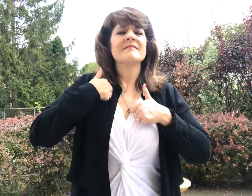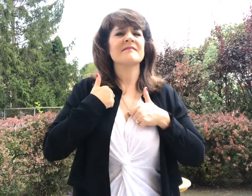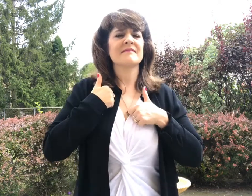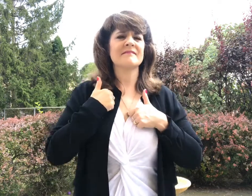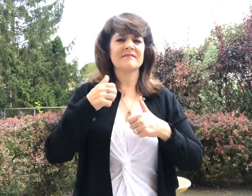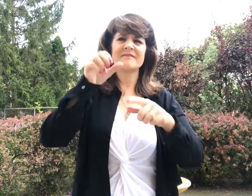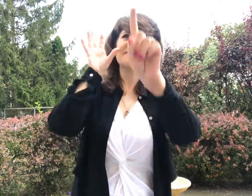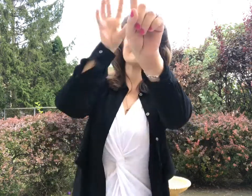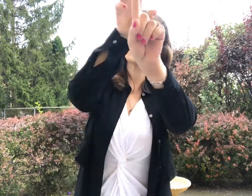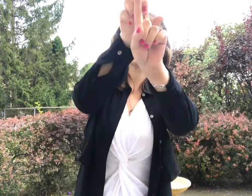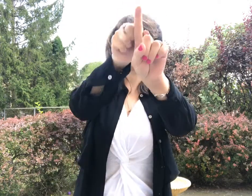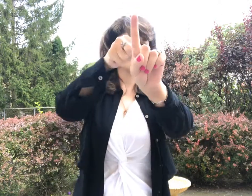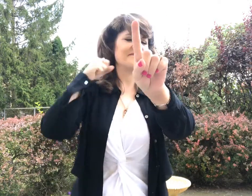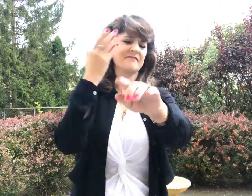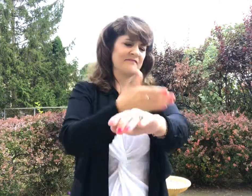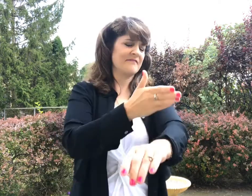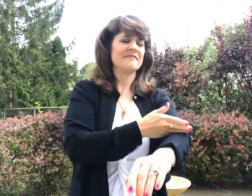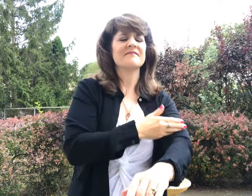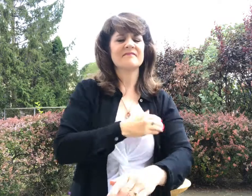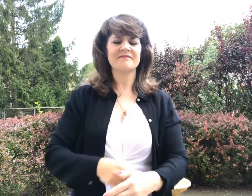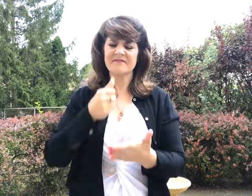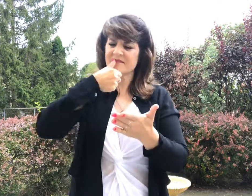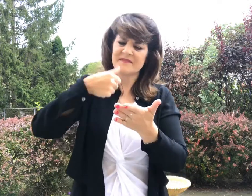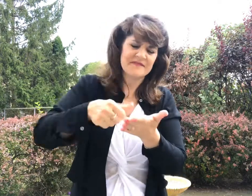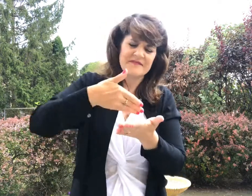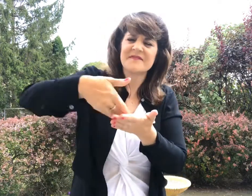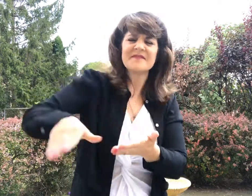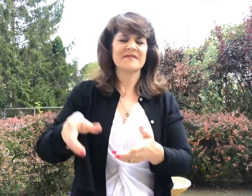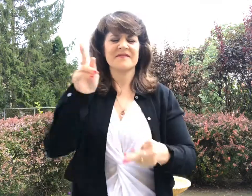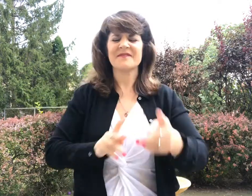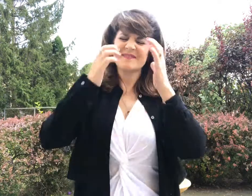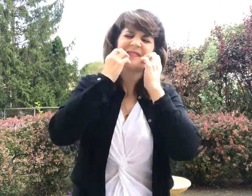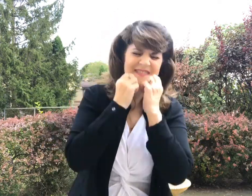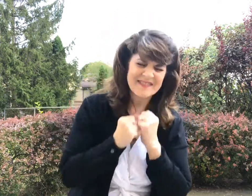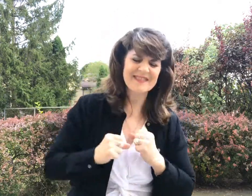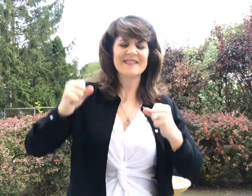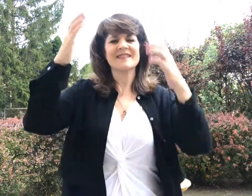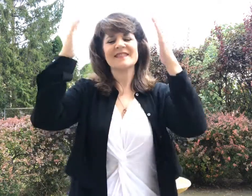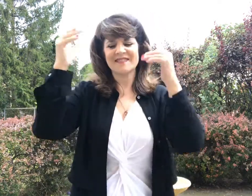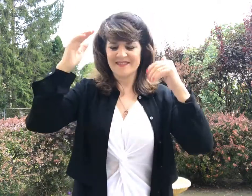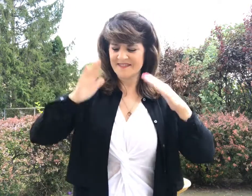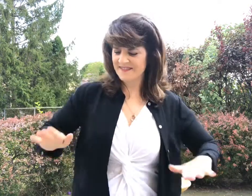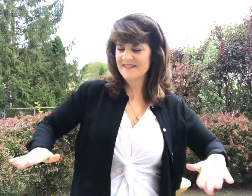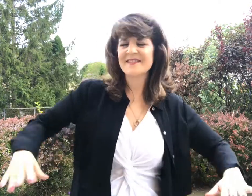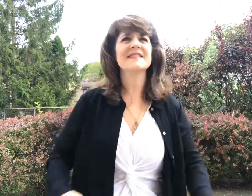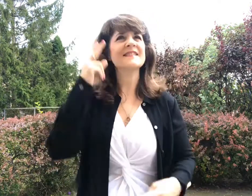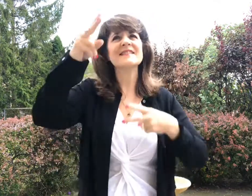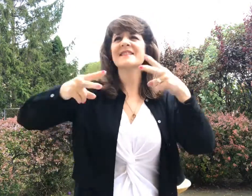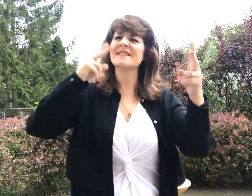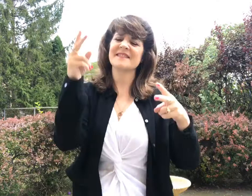I made a man so happy when I wrote a letter once. I hope my children come and visit once or twice a month.